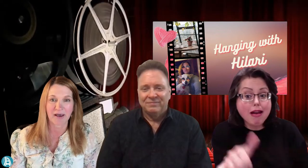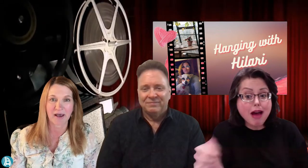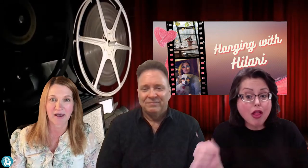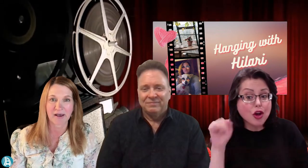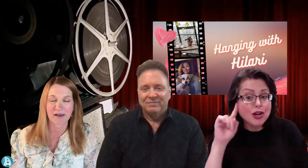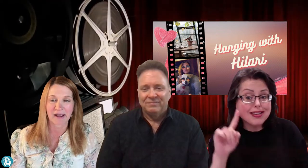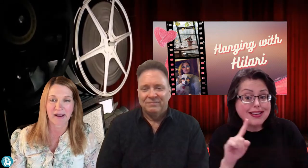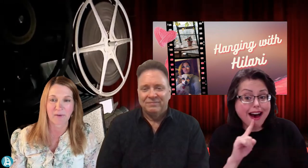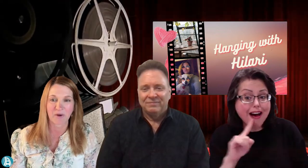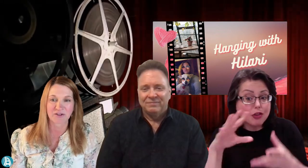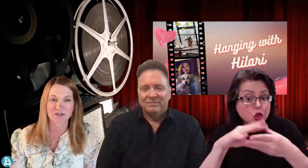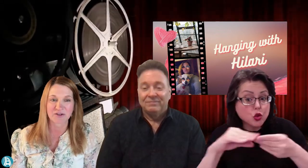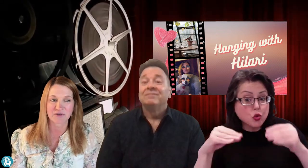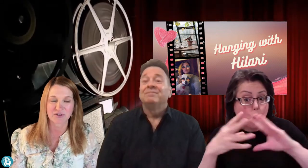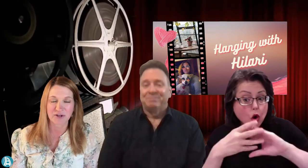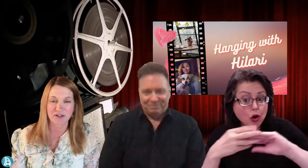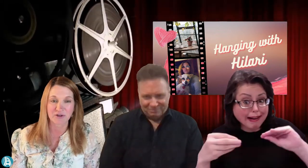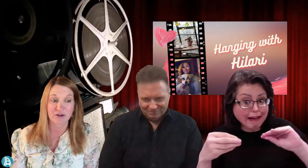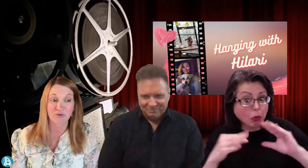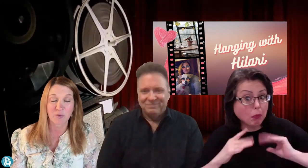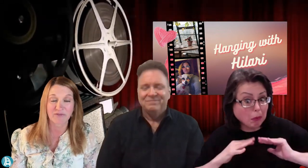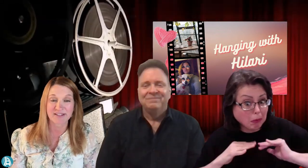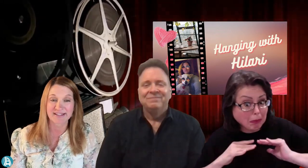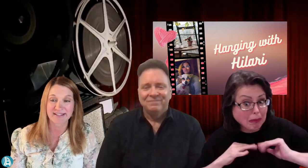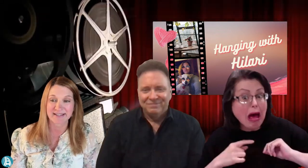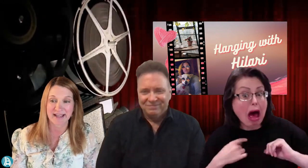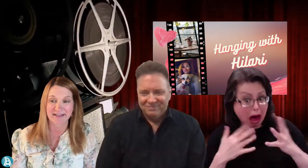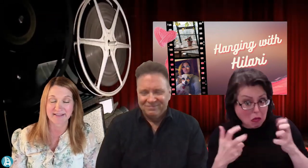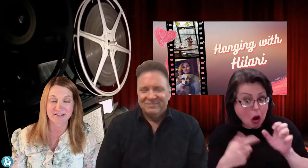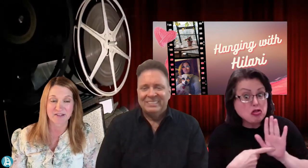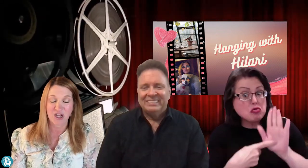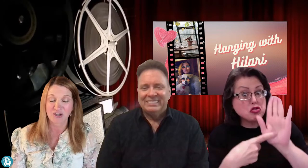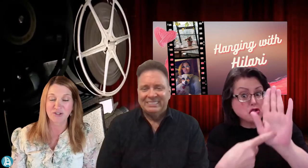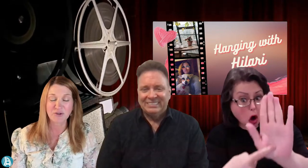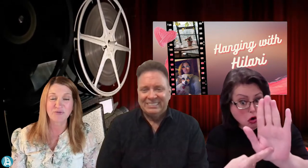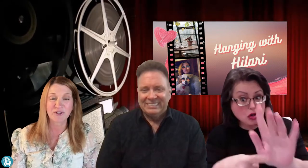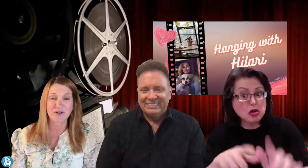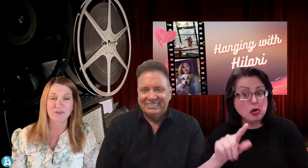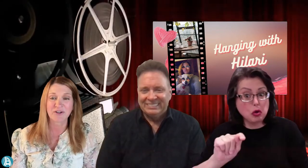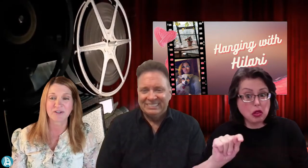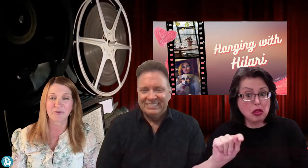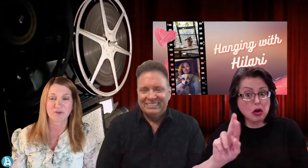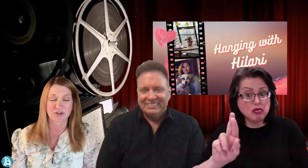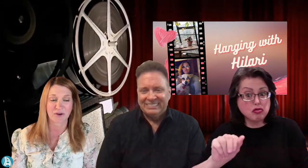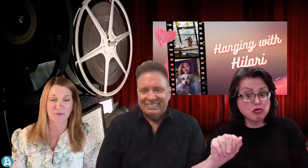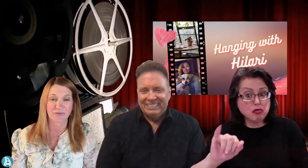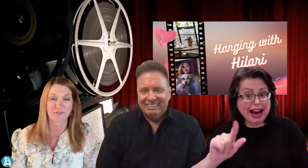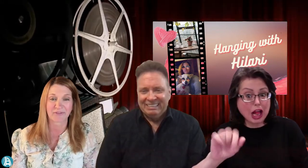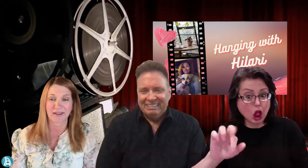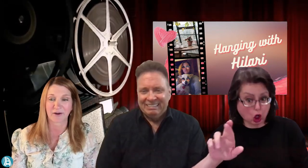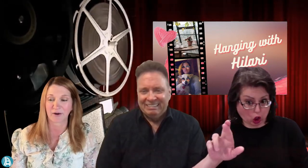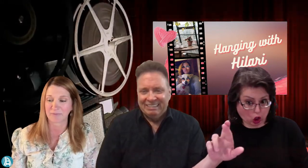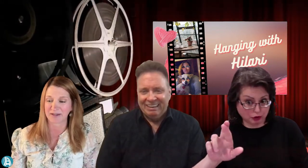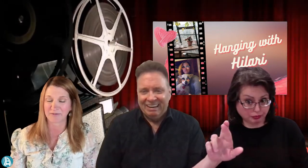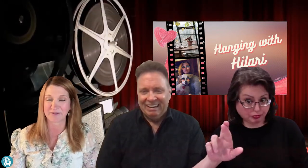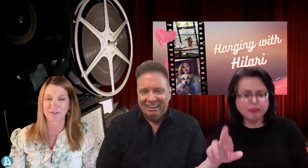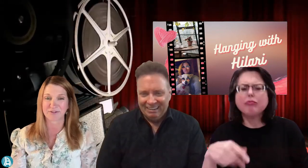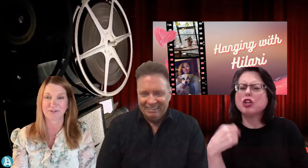I want to show the trailer if you haven't seen it yet. This is two very, very different shows that are being featured